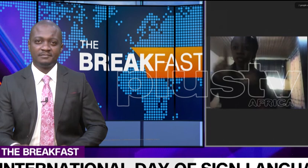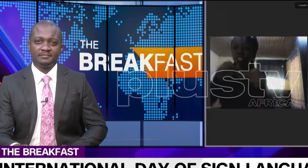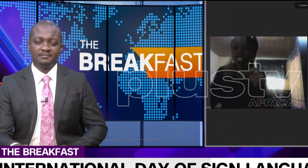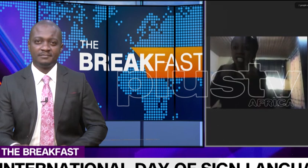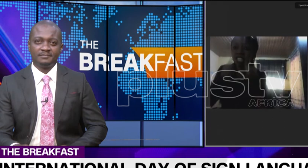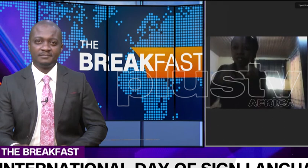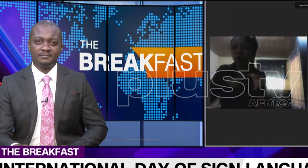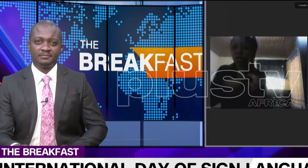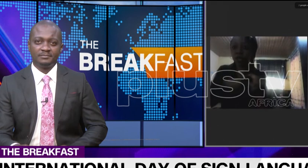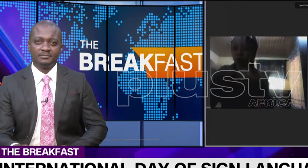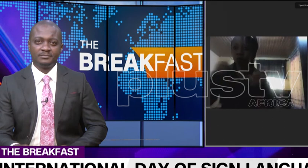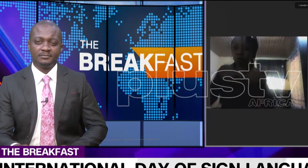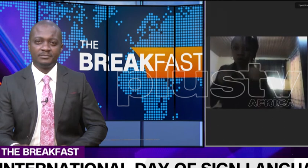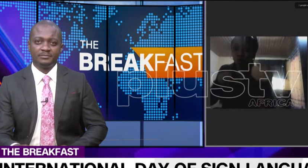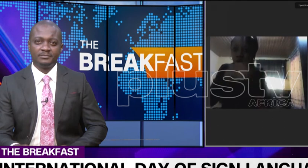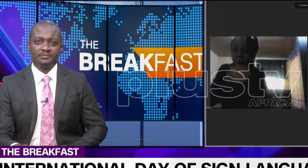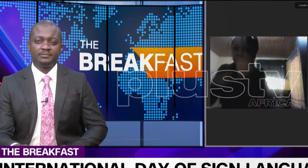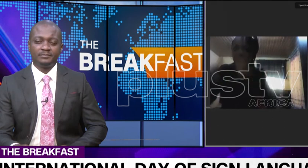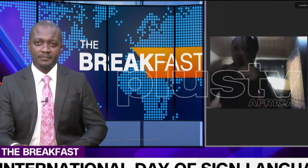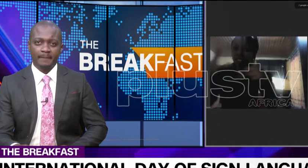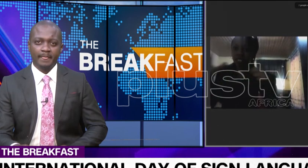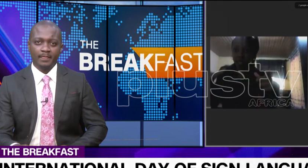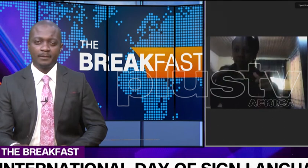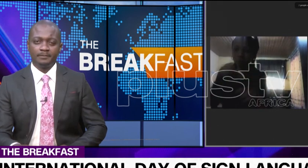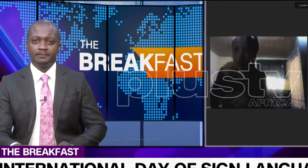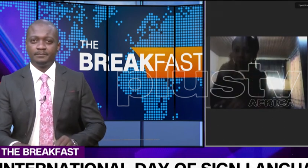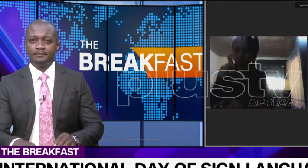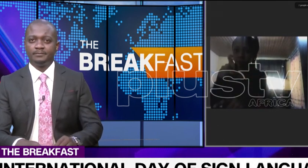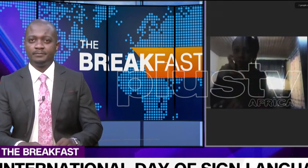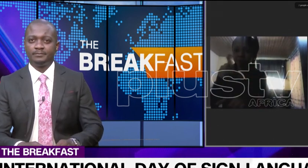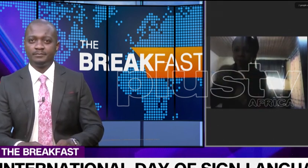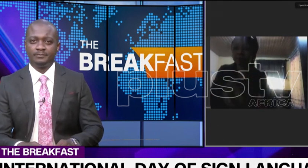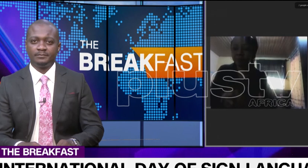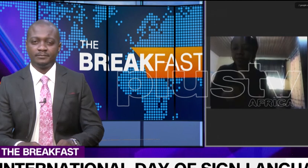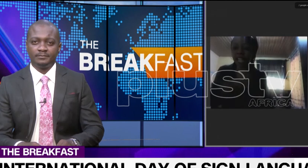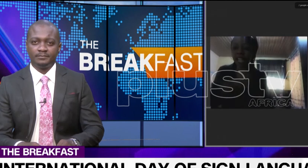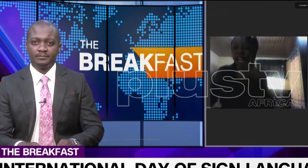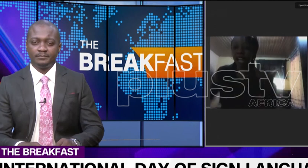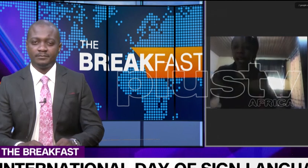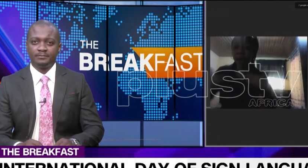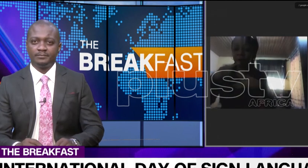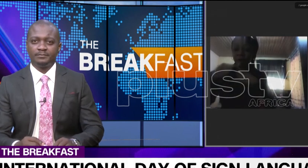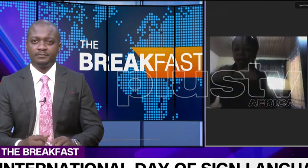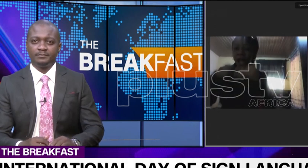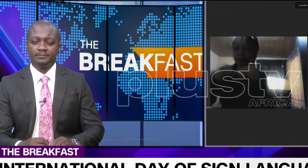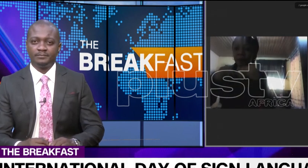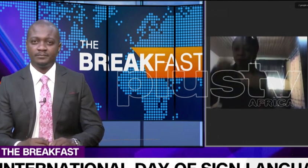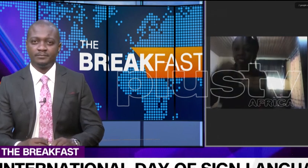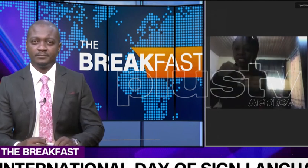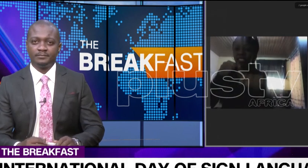I'm very happy for this question, especially because right now we need to get